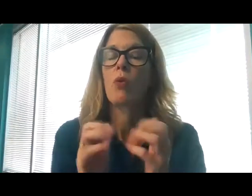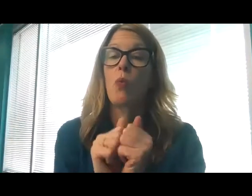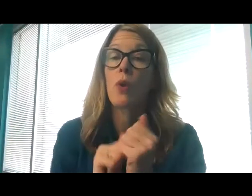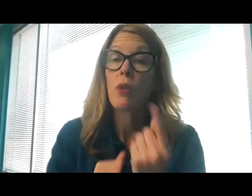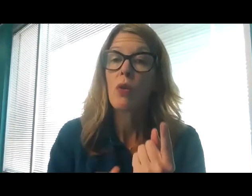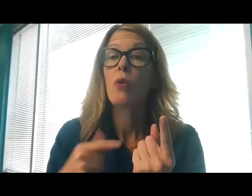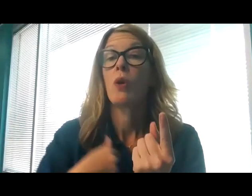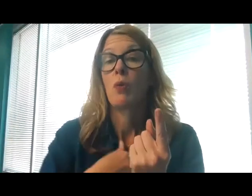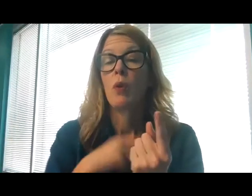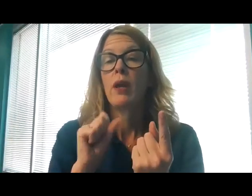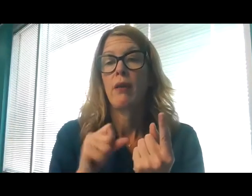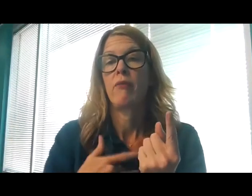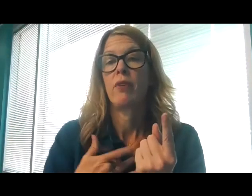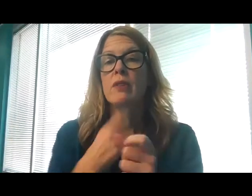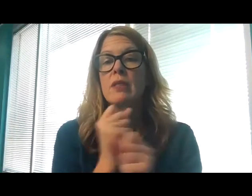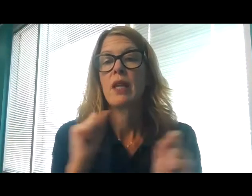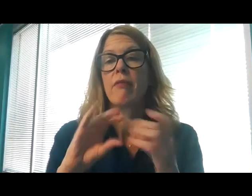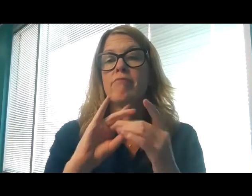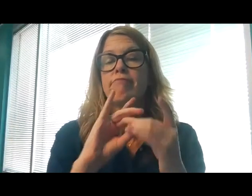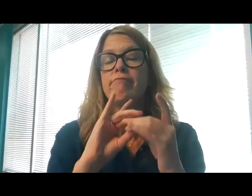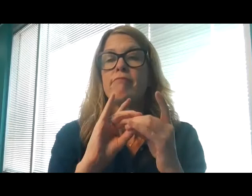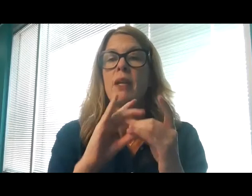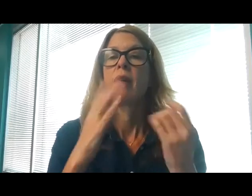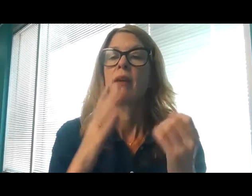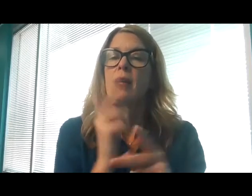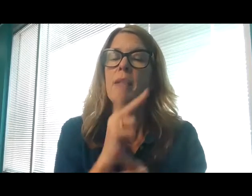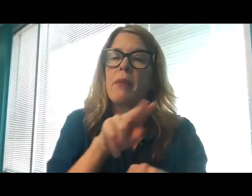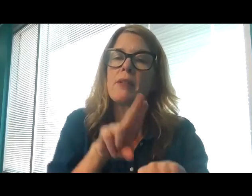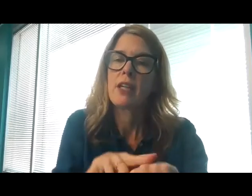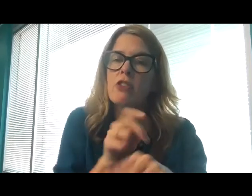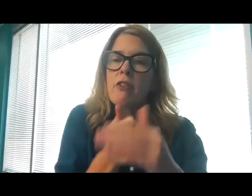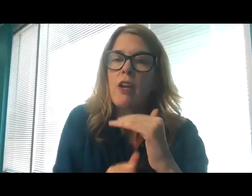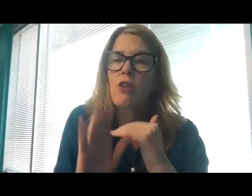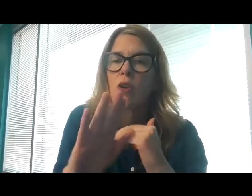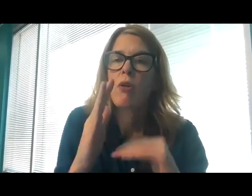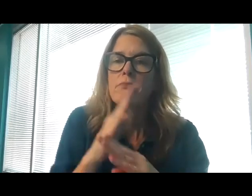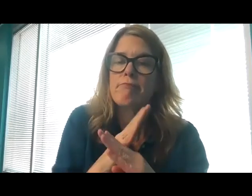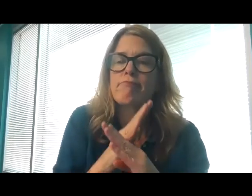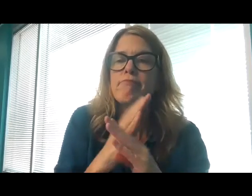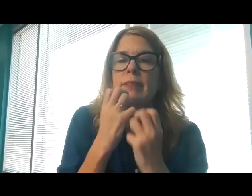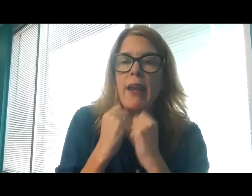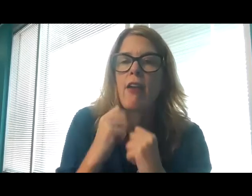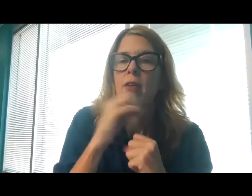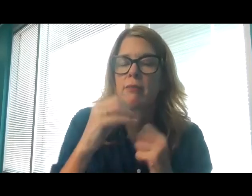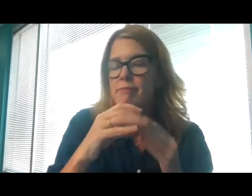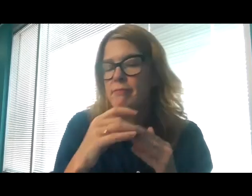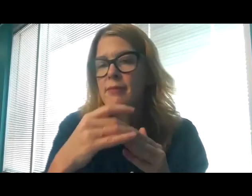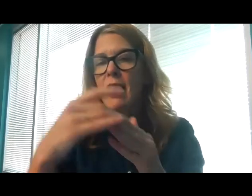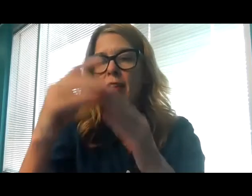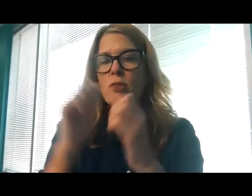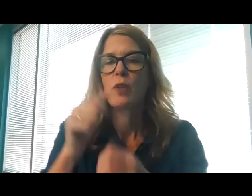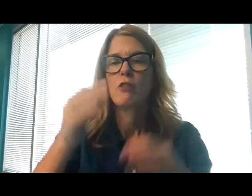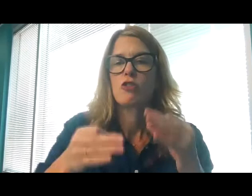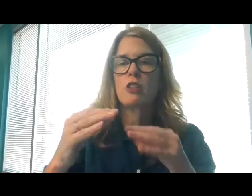in safety. Lord, keep this nation under your care, and guide us in the way of justice and truth.